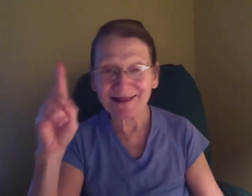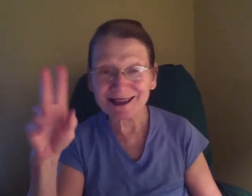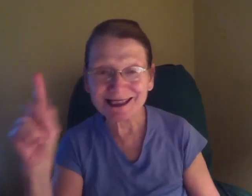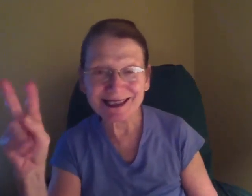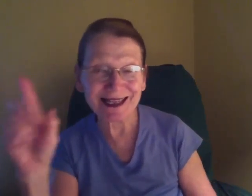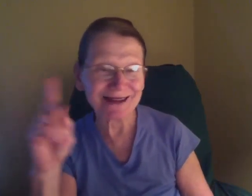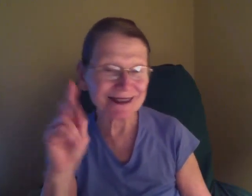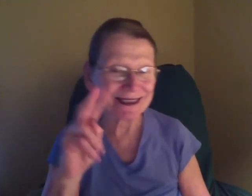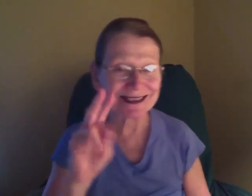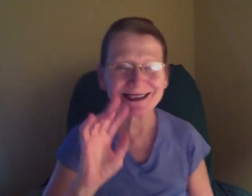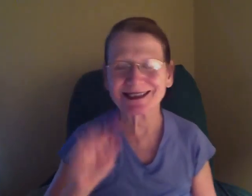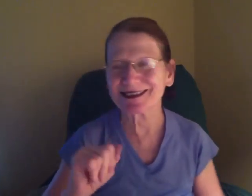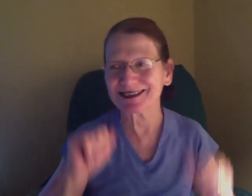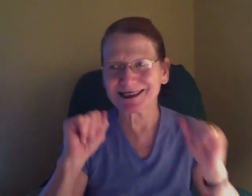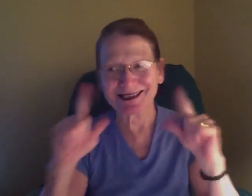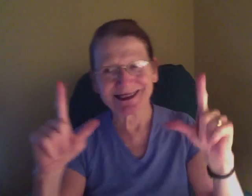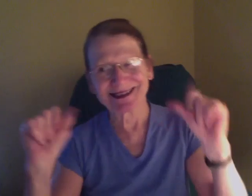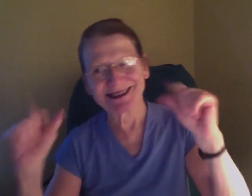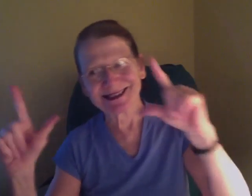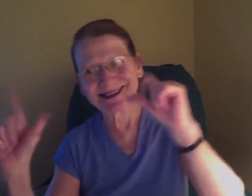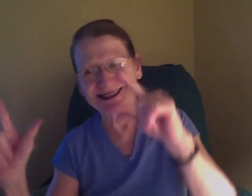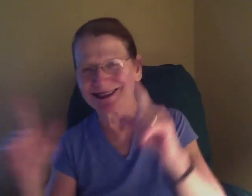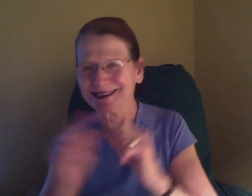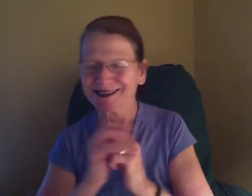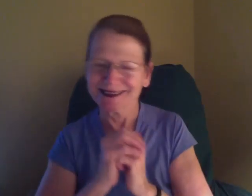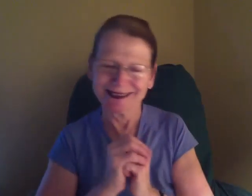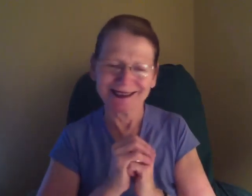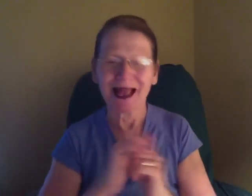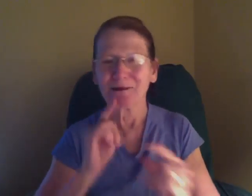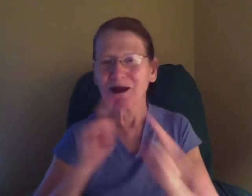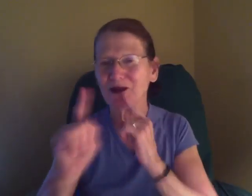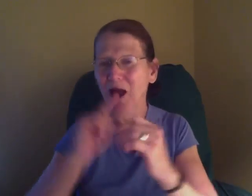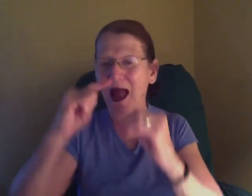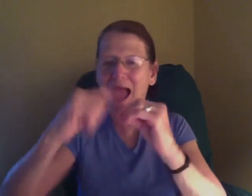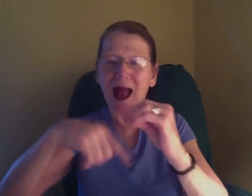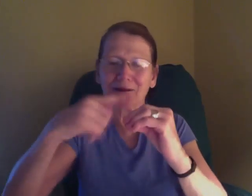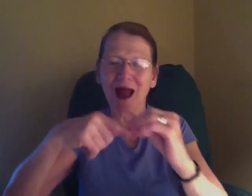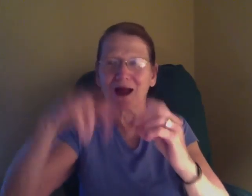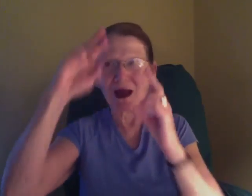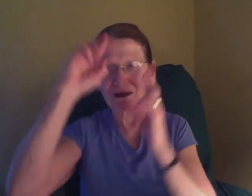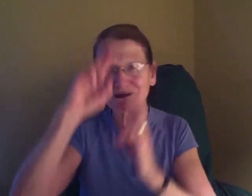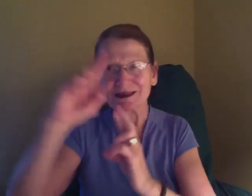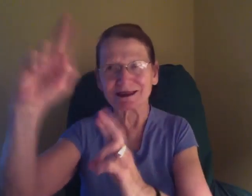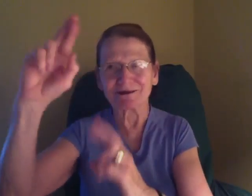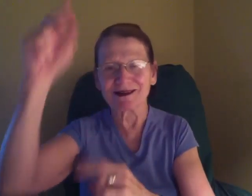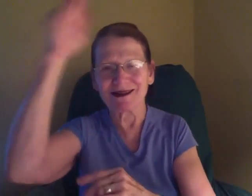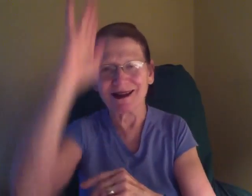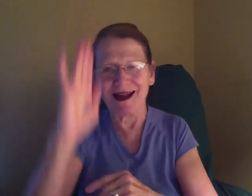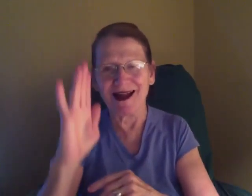by 003 003 004 003 004 004 004 007 004 005 005 006 007